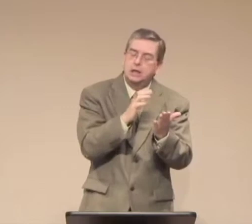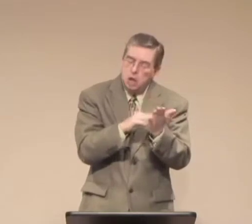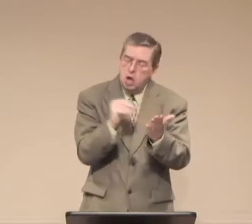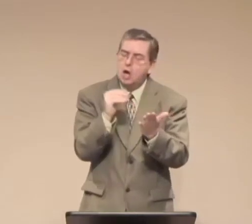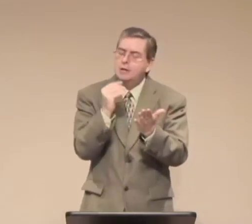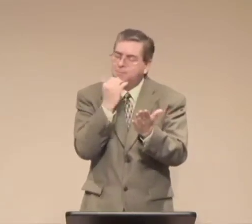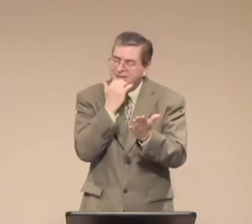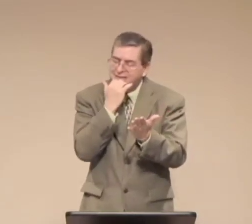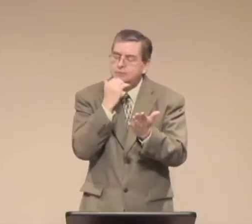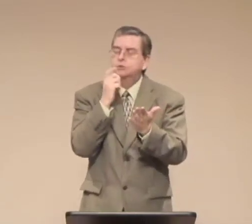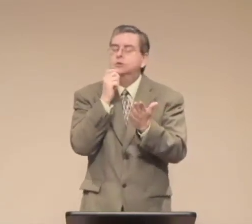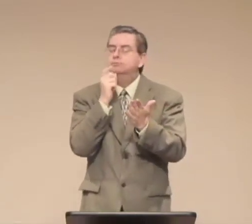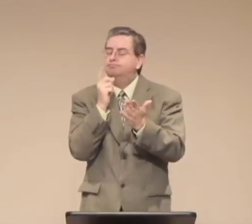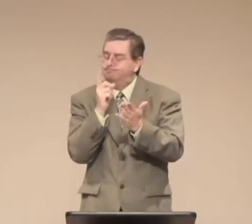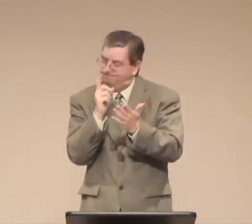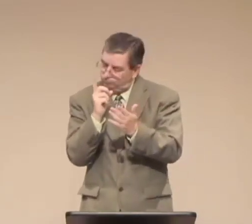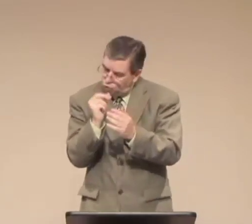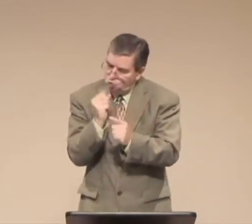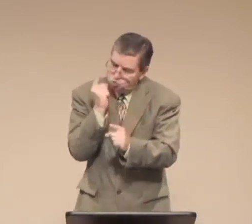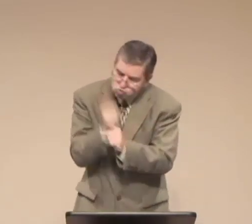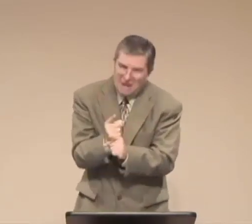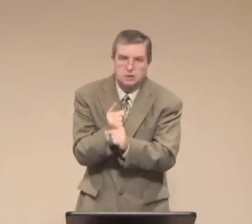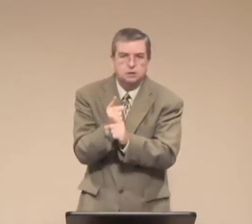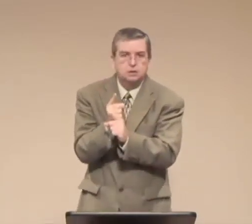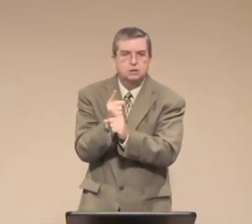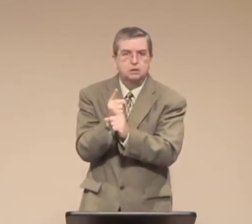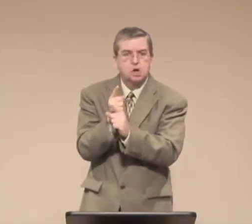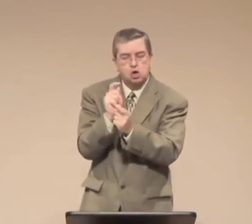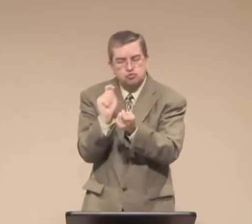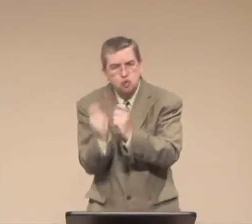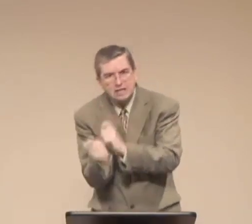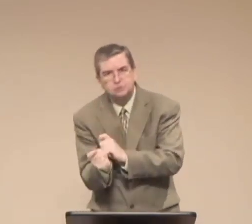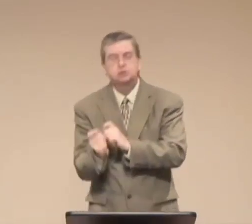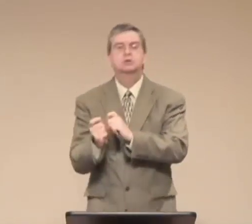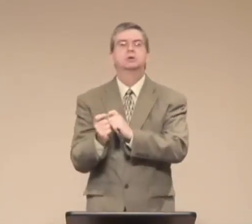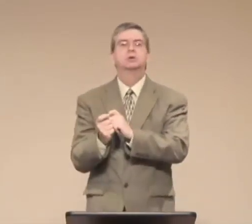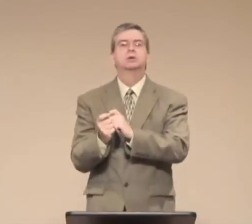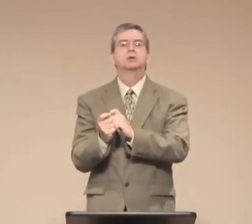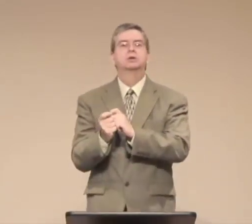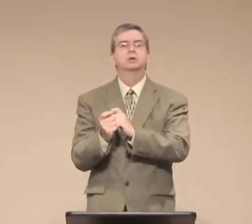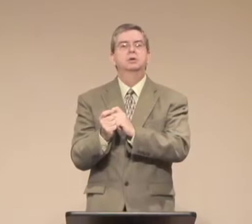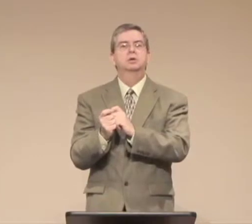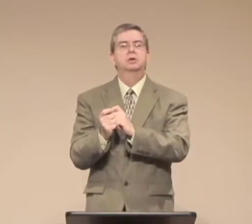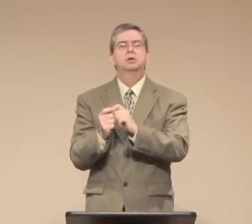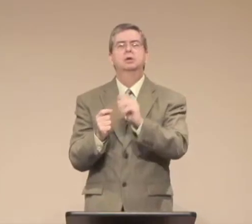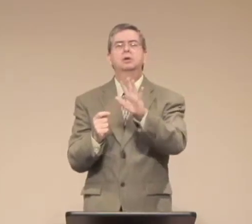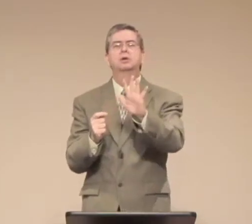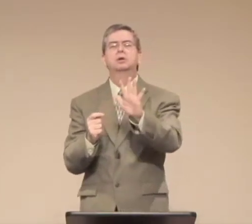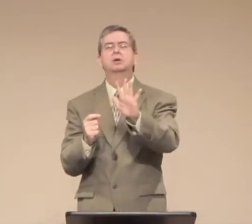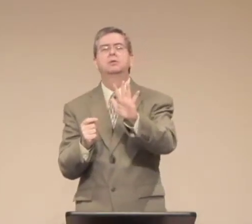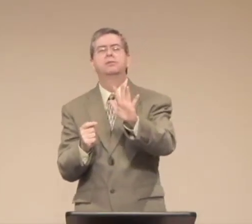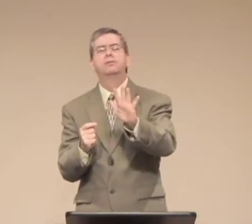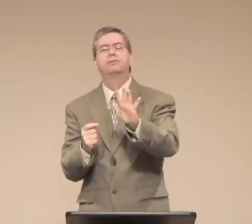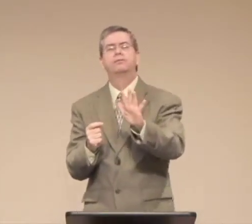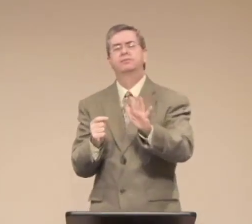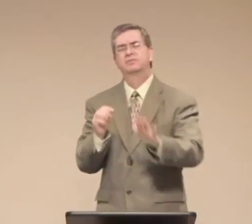But the important thing is, is if you make a mistake, learn it the right way, and change your ways going